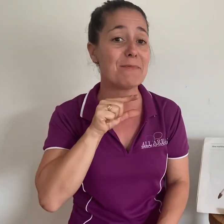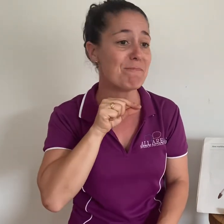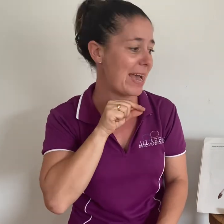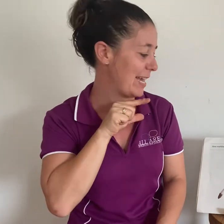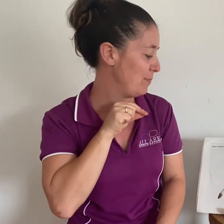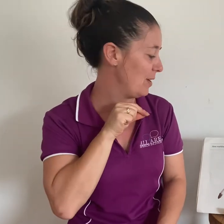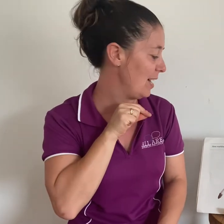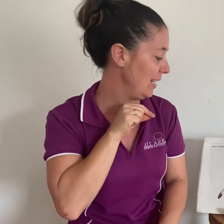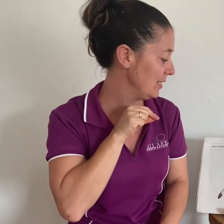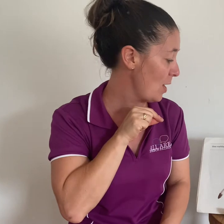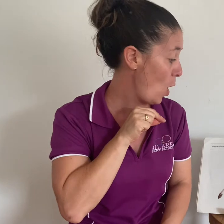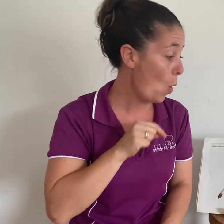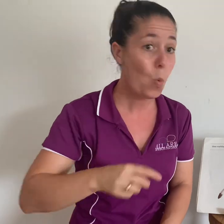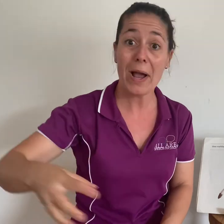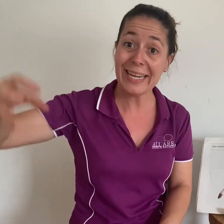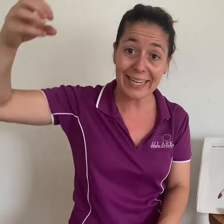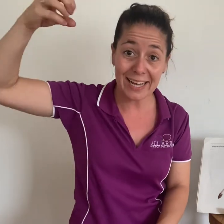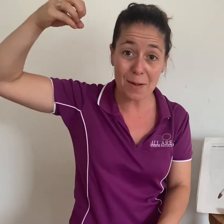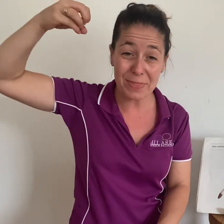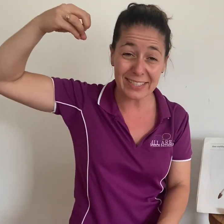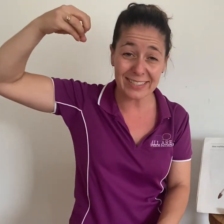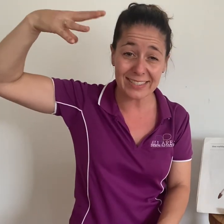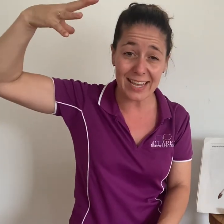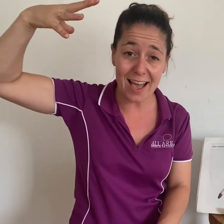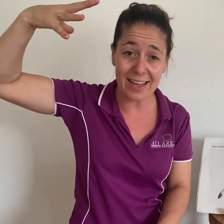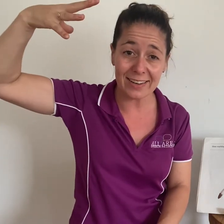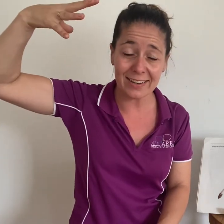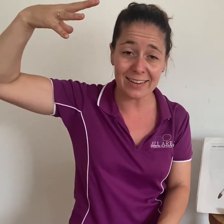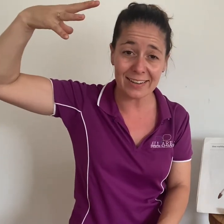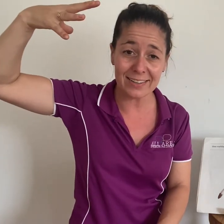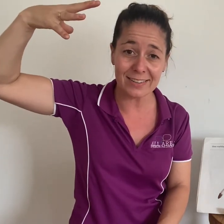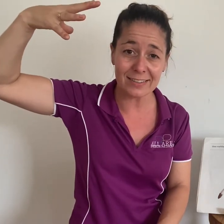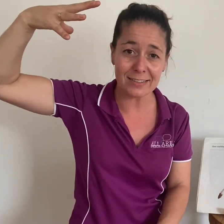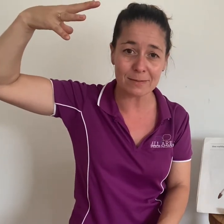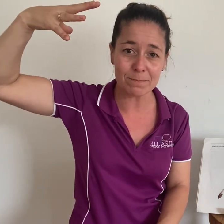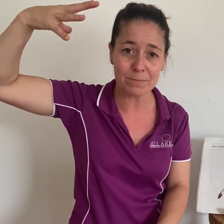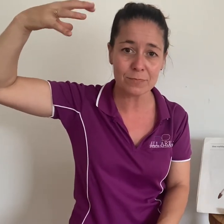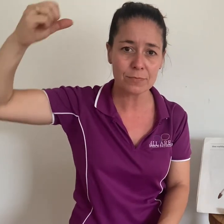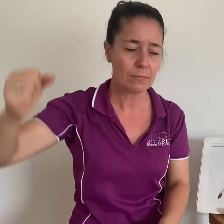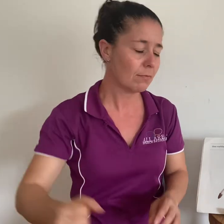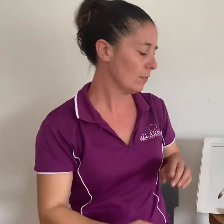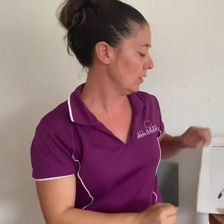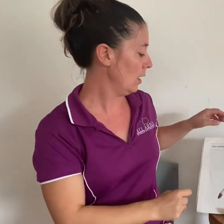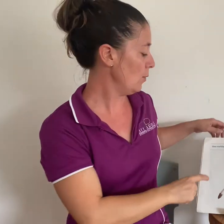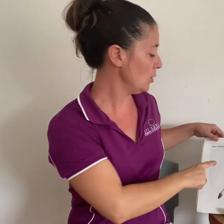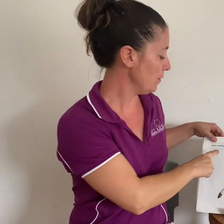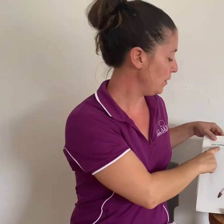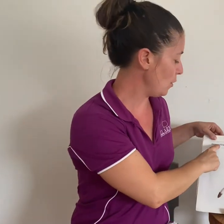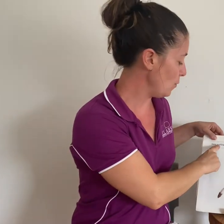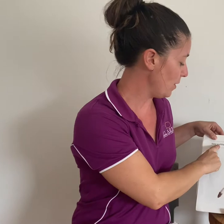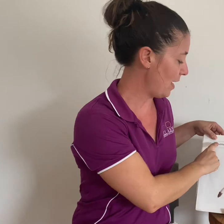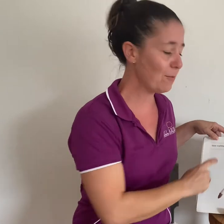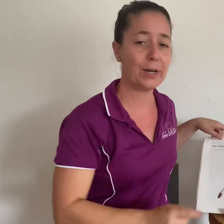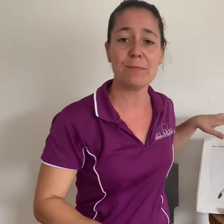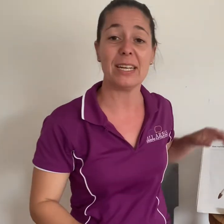magpies waking up the sun I wonder if you know what that word means